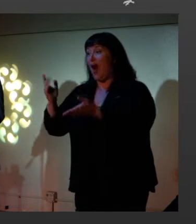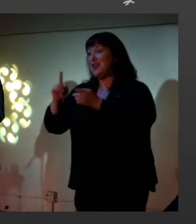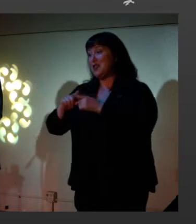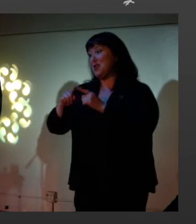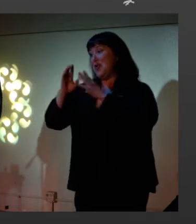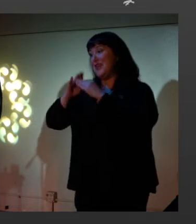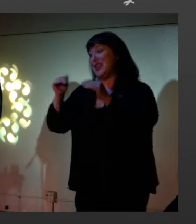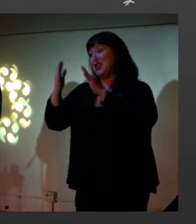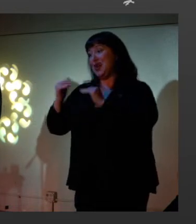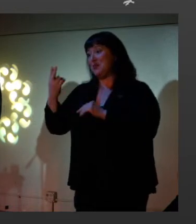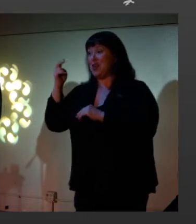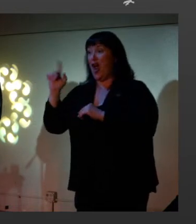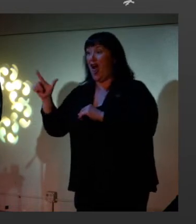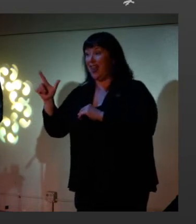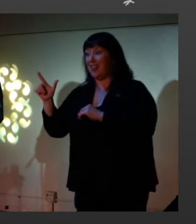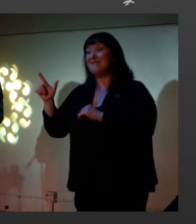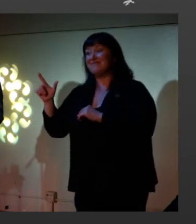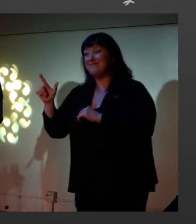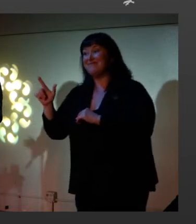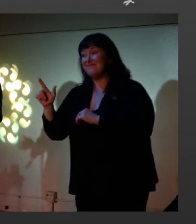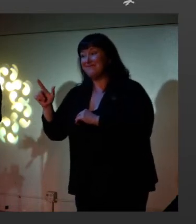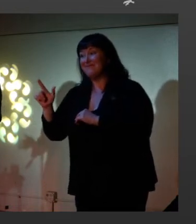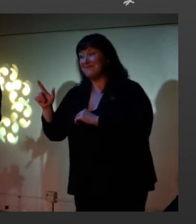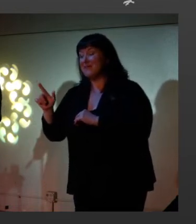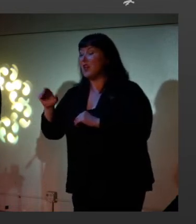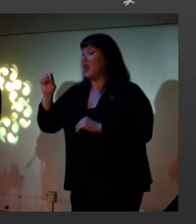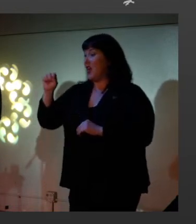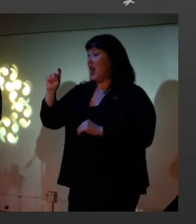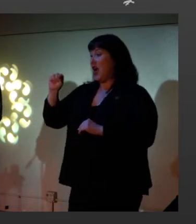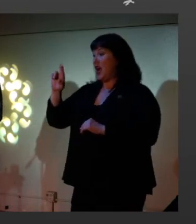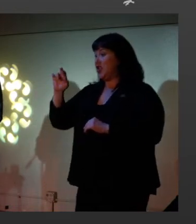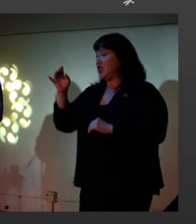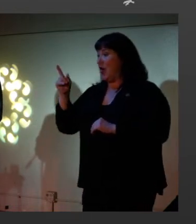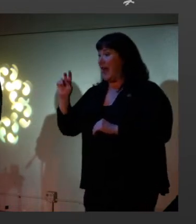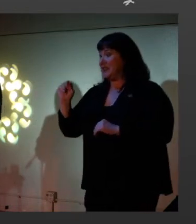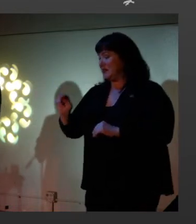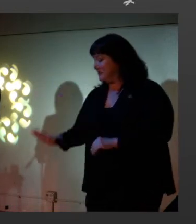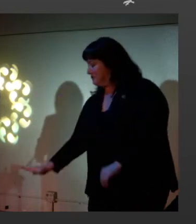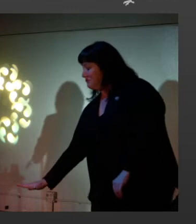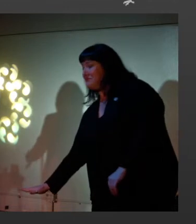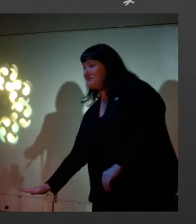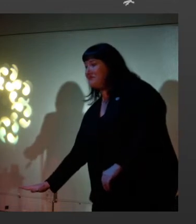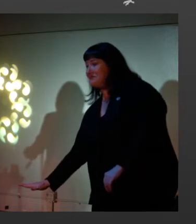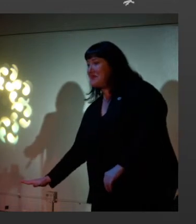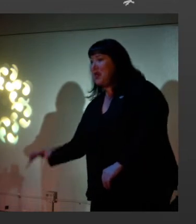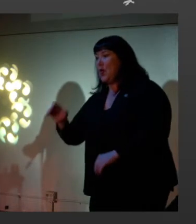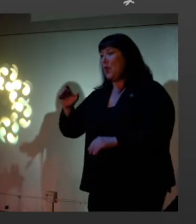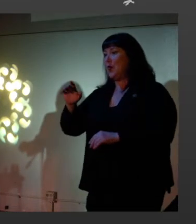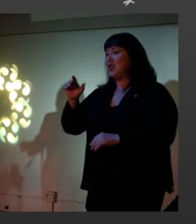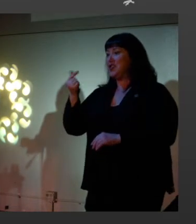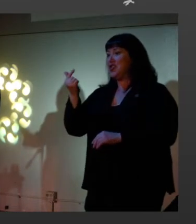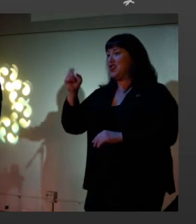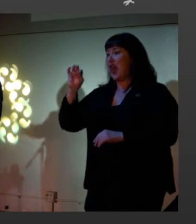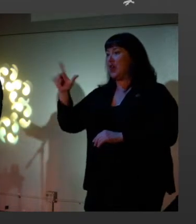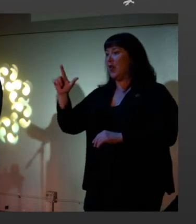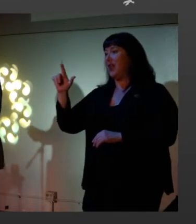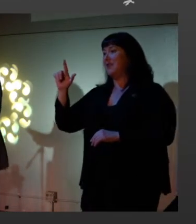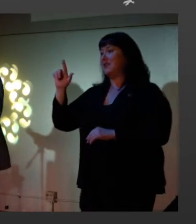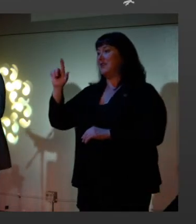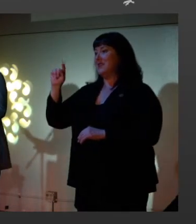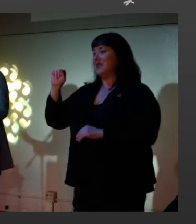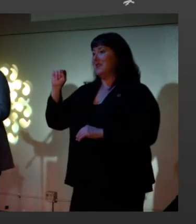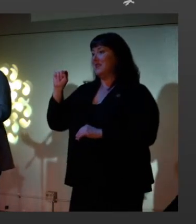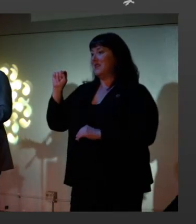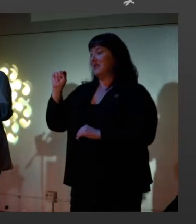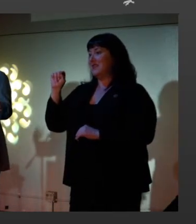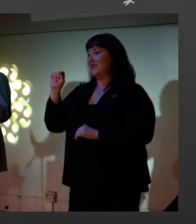Hall. That's right, Charles Sherwood Stratton, who was just over three feet tall, performed as Tom Thumb. And for 50 years,